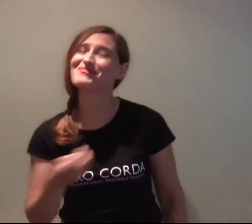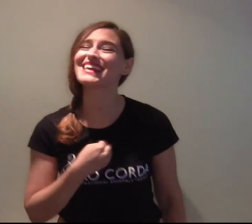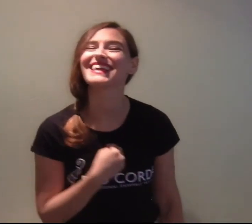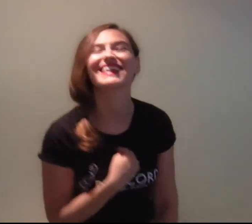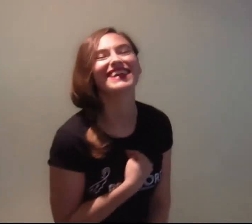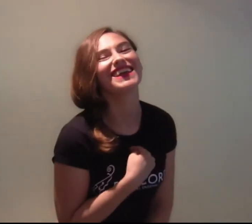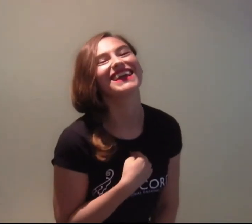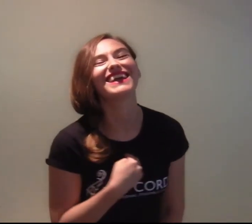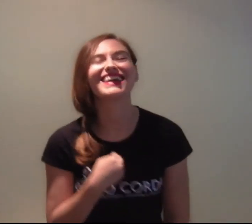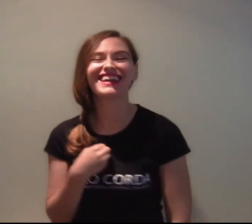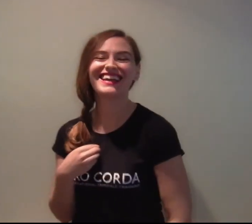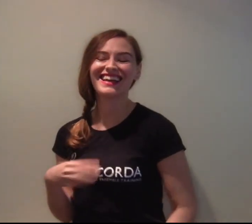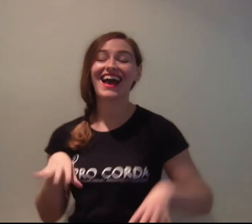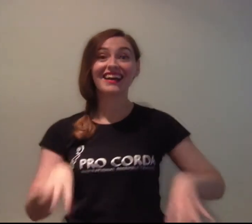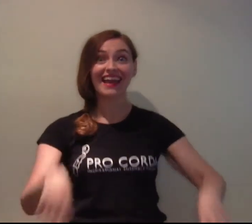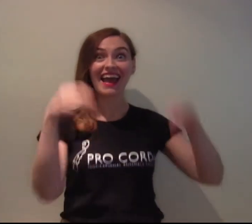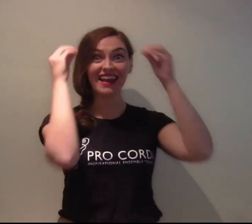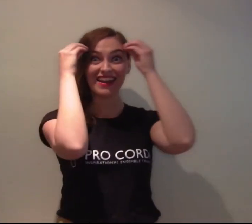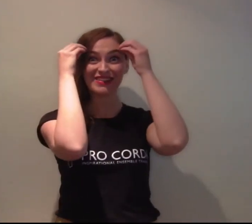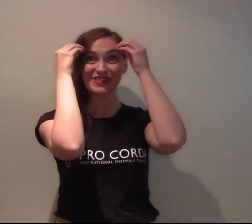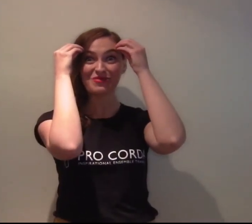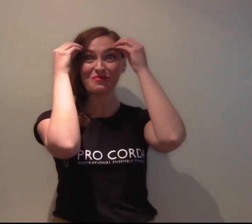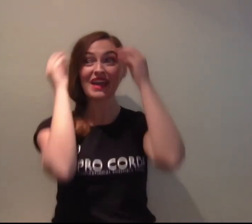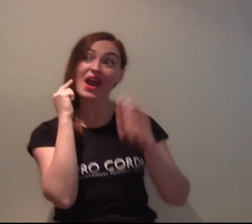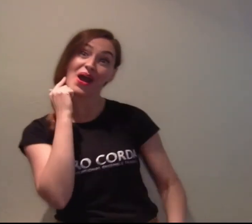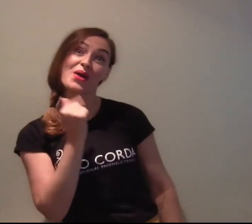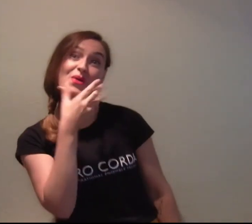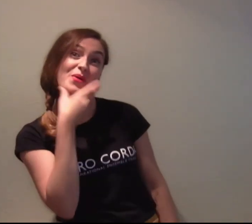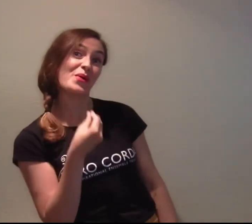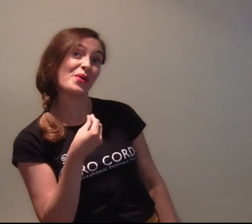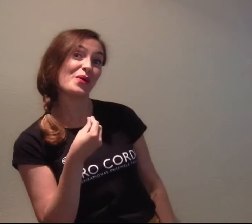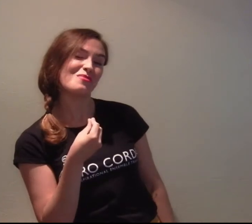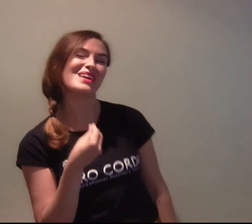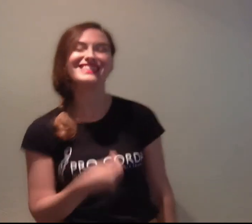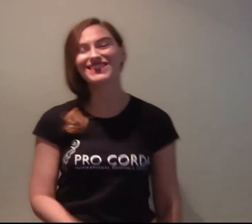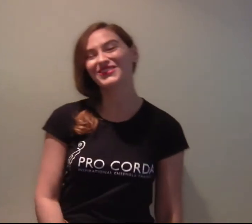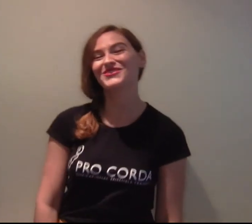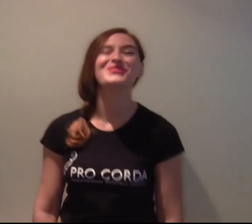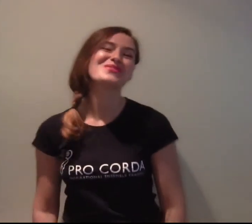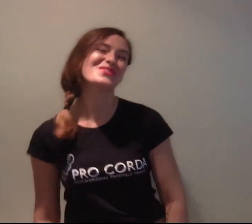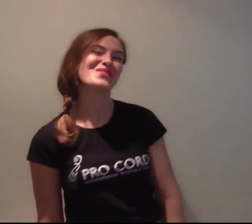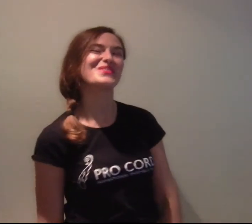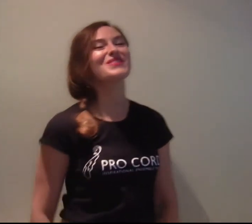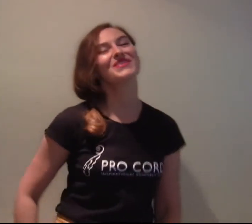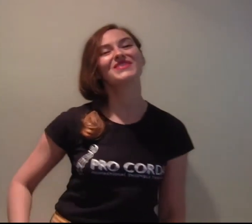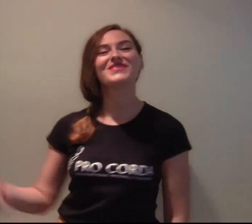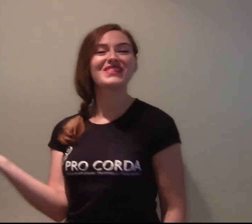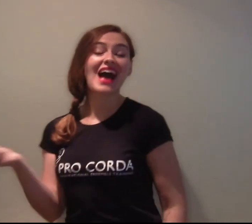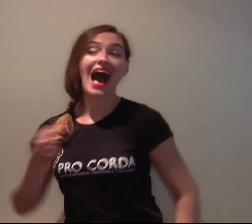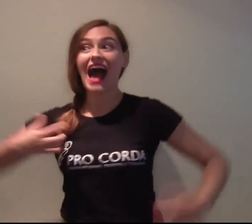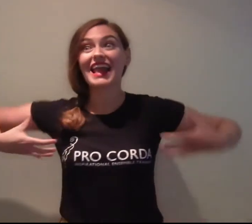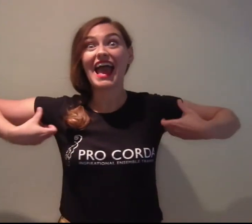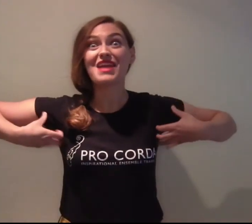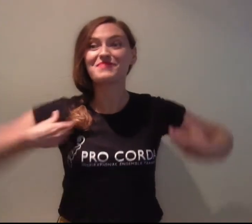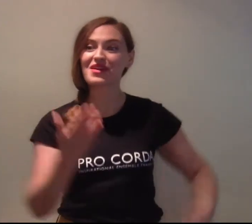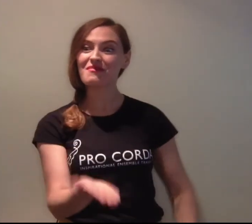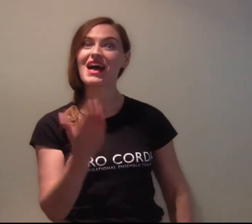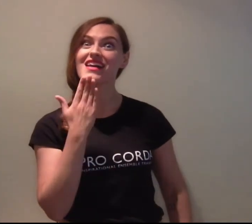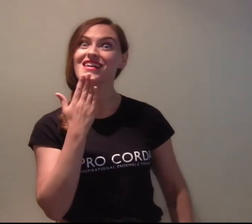me, mean to be. Woo! Woo! Come and talk to go! I'll sweaty your men